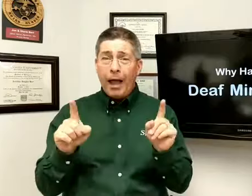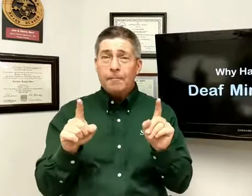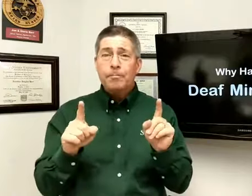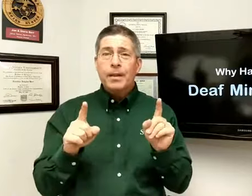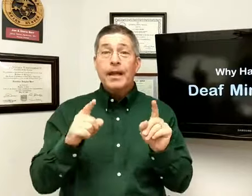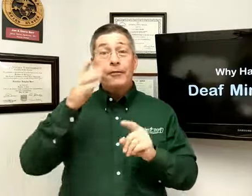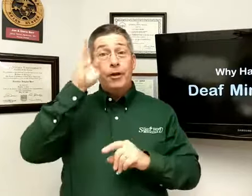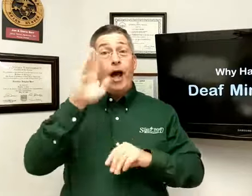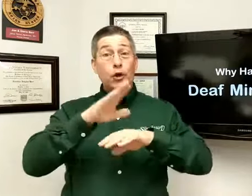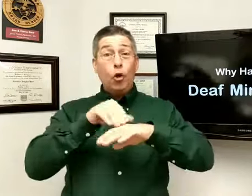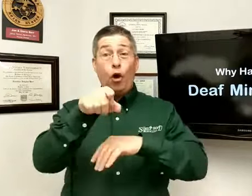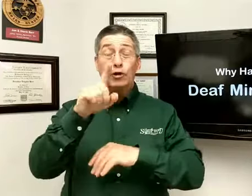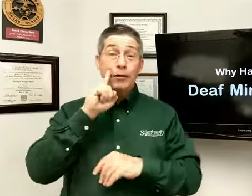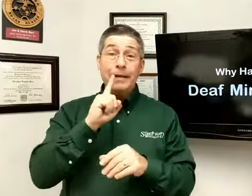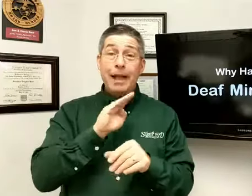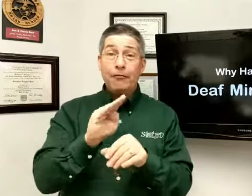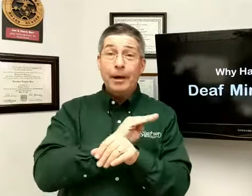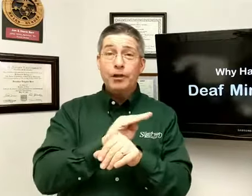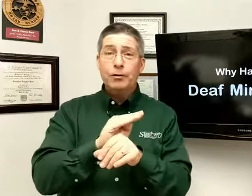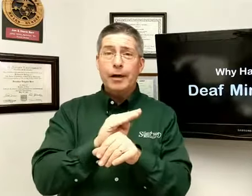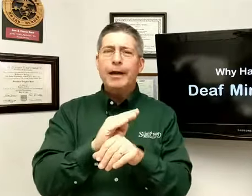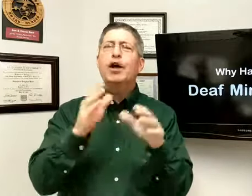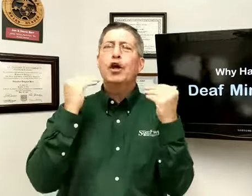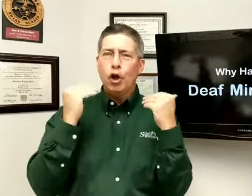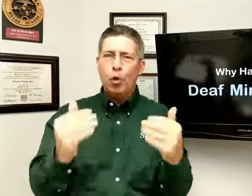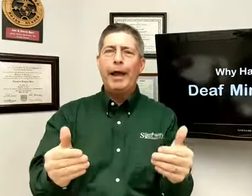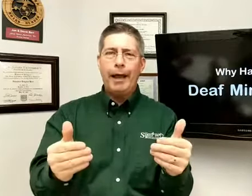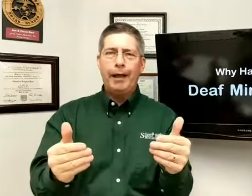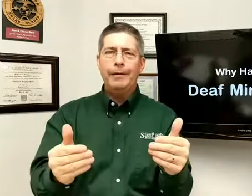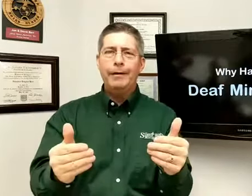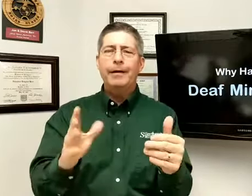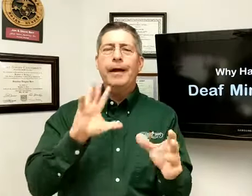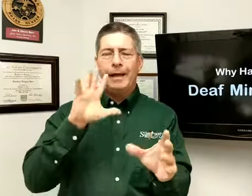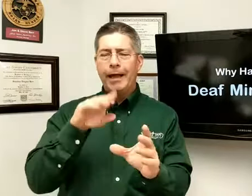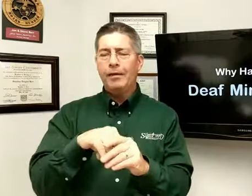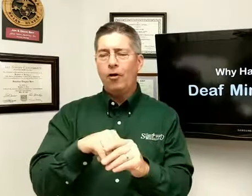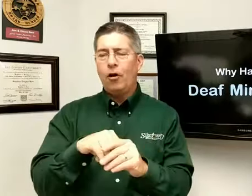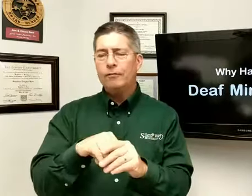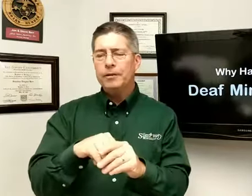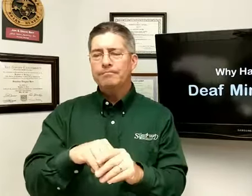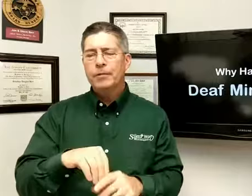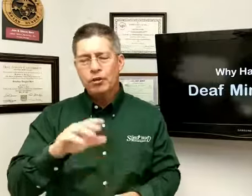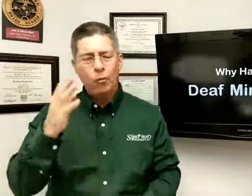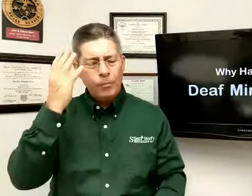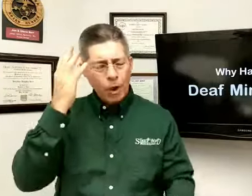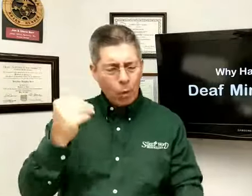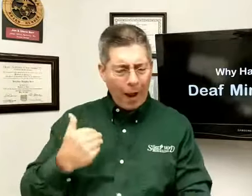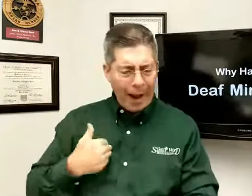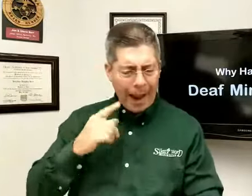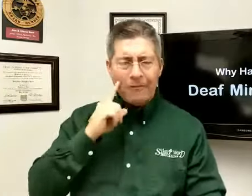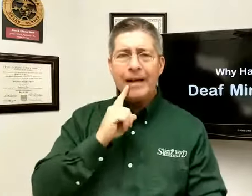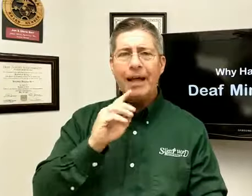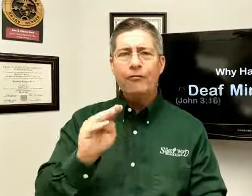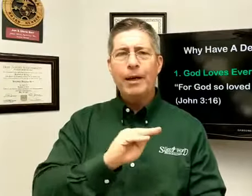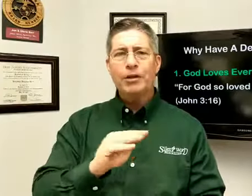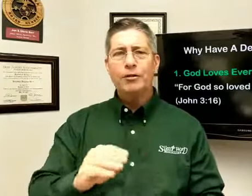if God calls you to the deaf ministry, go ahead and get involved. So, why have a deaf ministry?